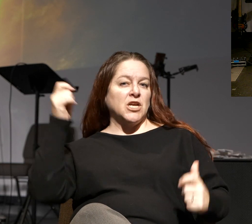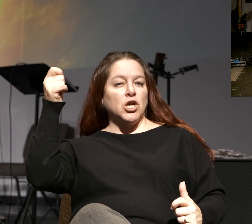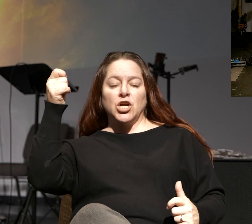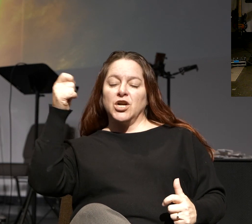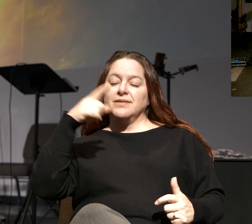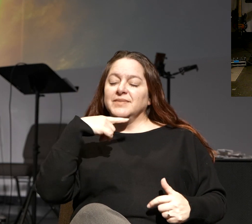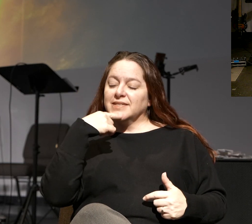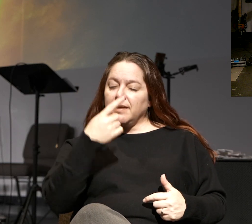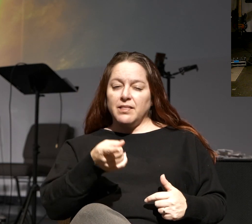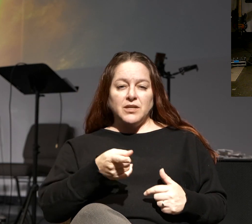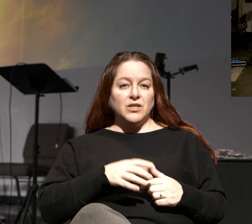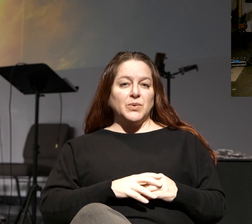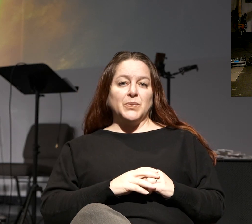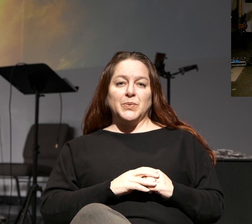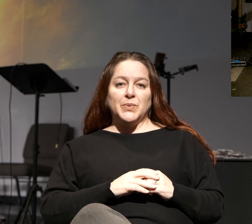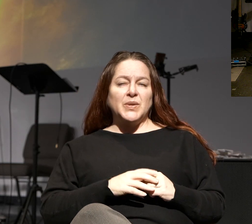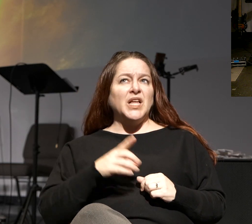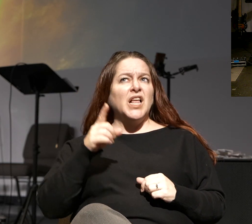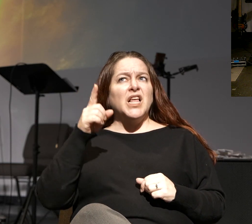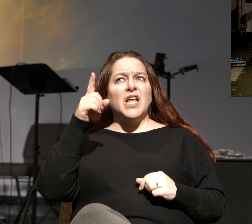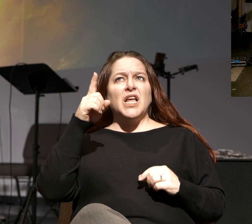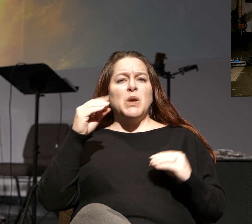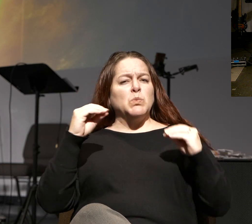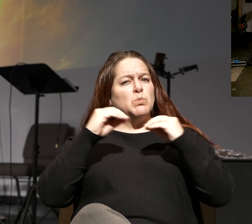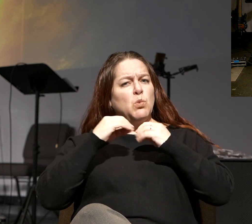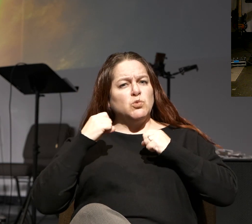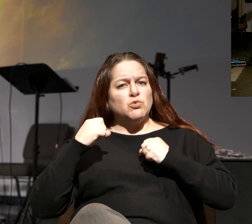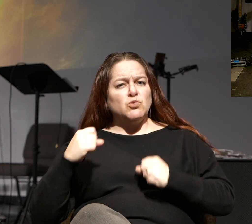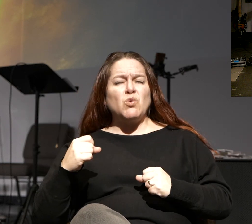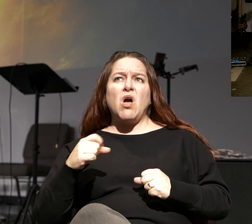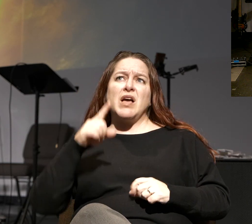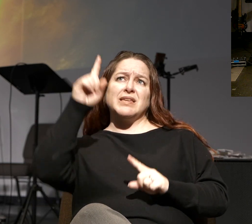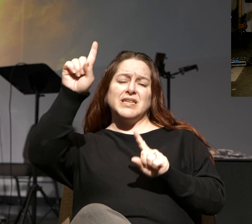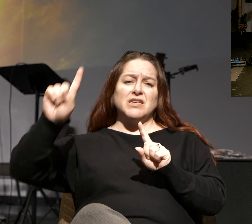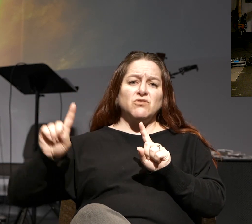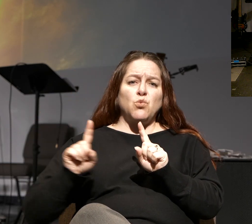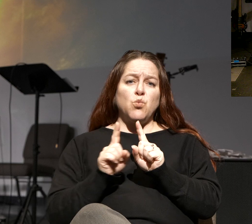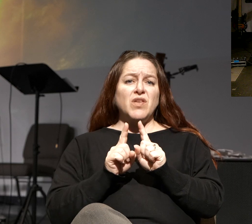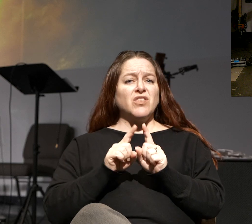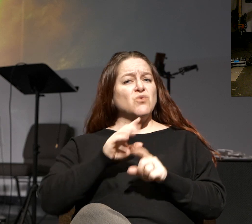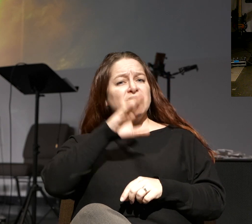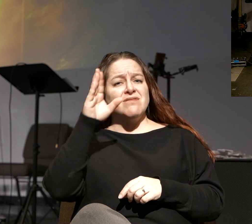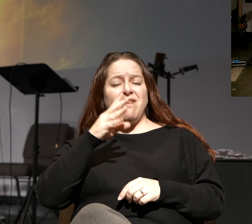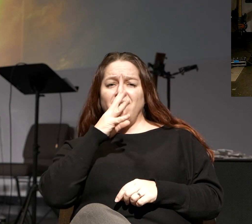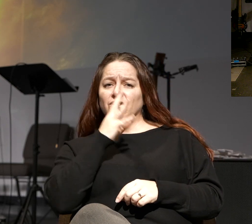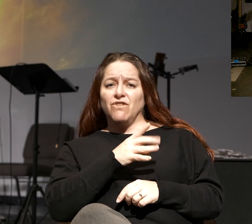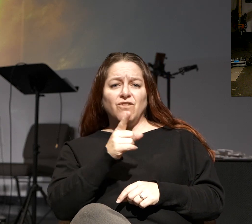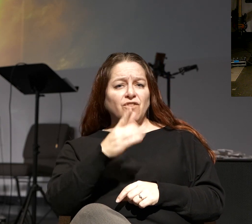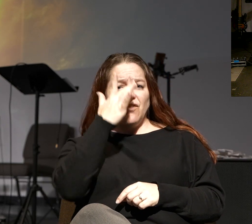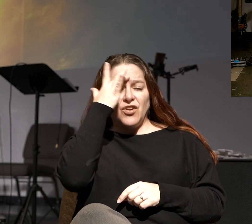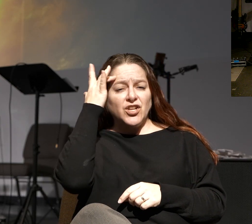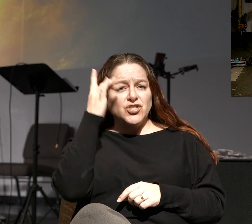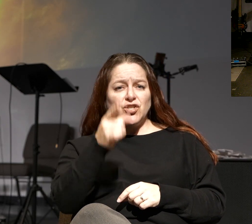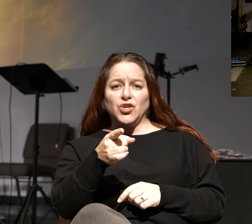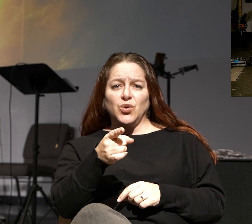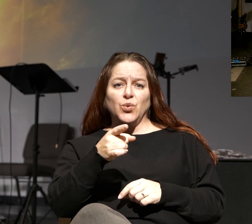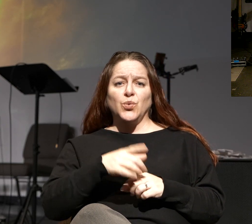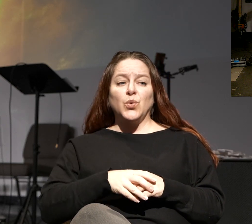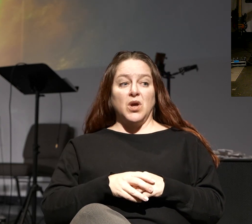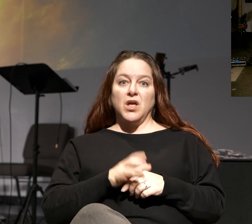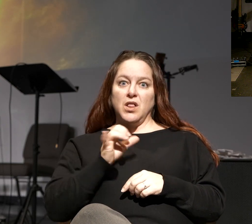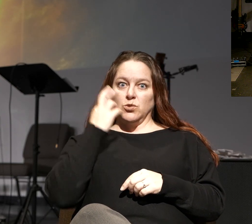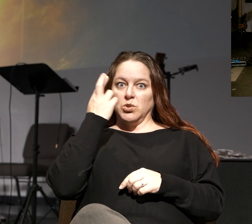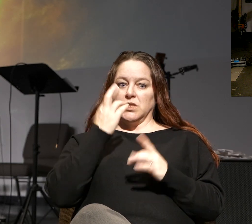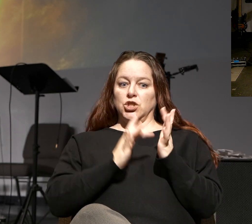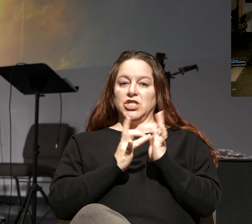I'm telling you, he's stronger. He is with you. He hasn't forgotten about you. That's why Jesus,